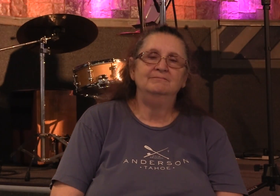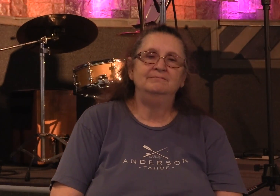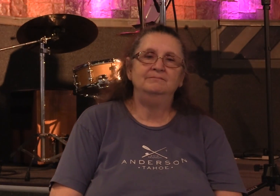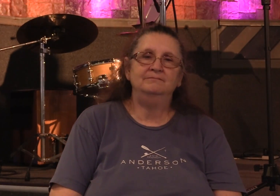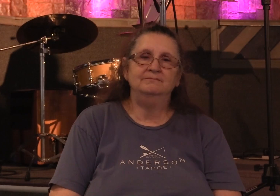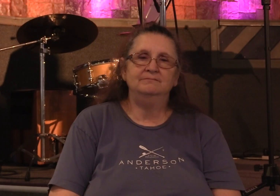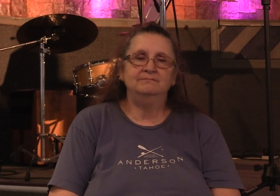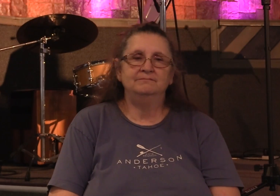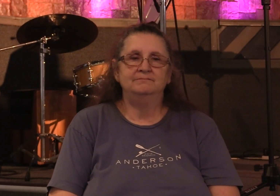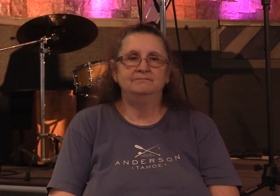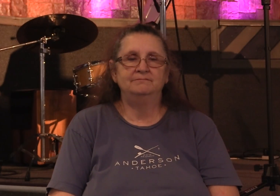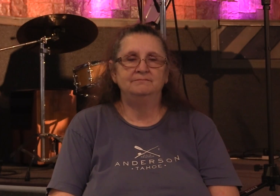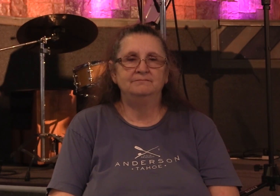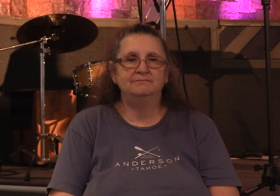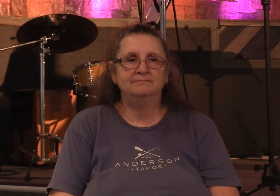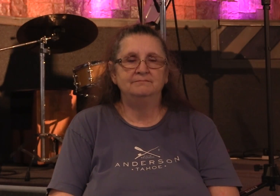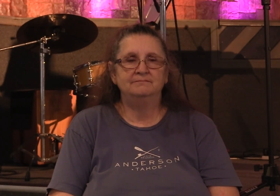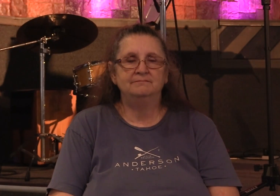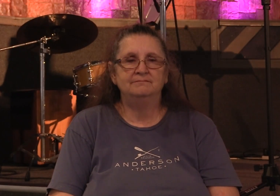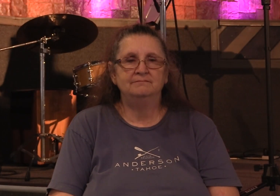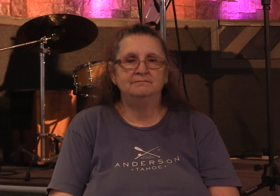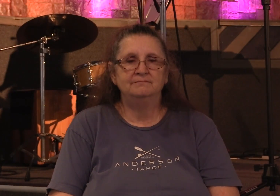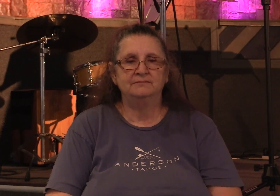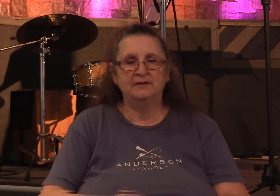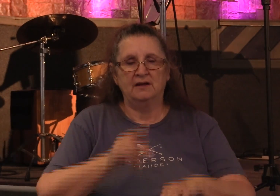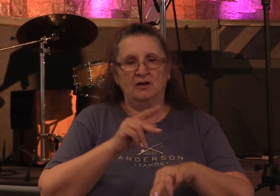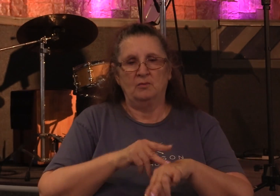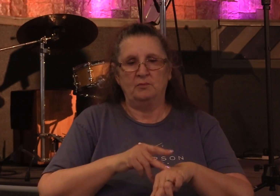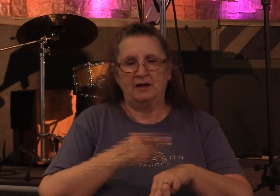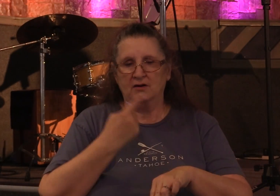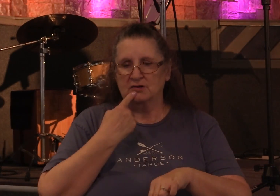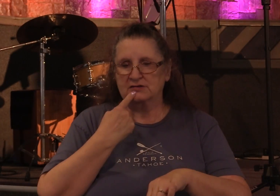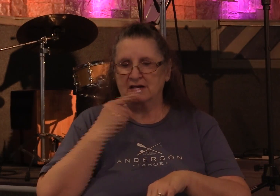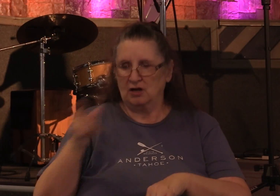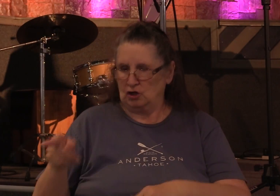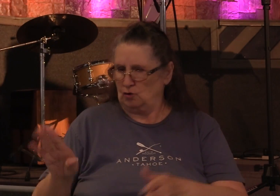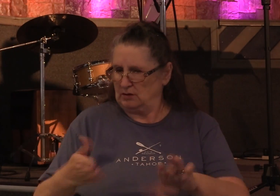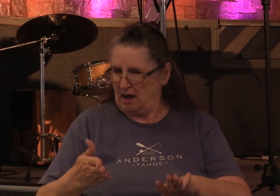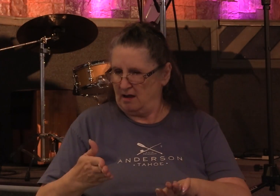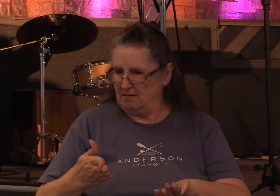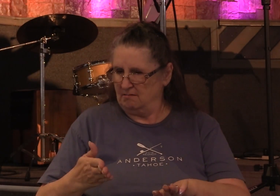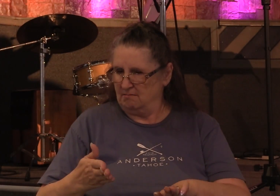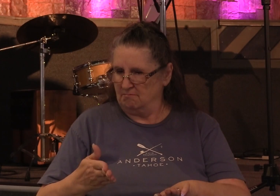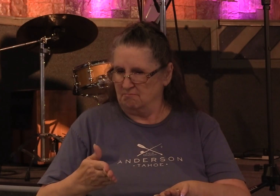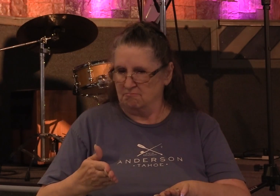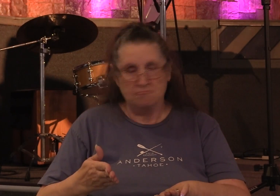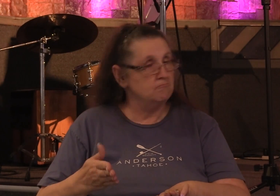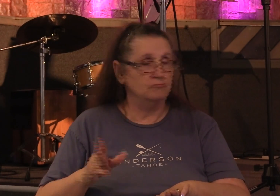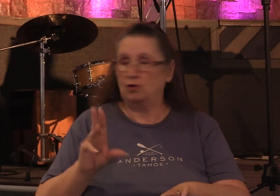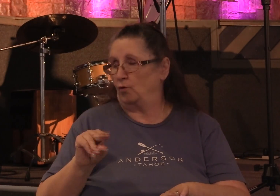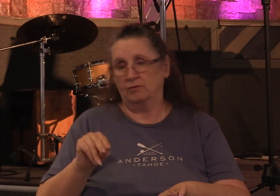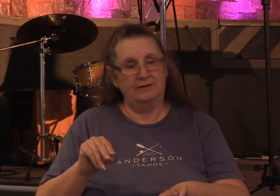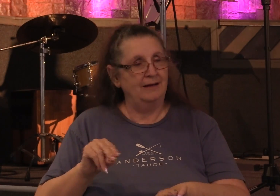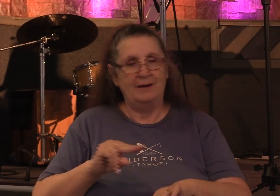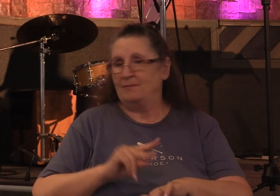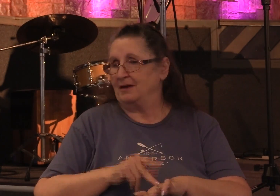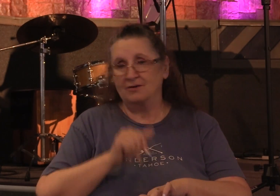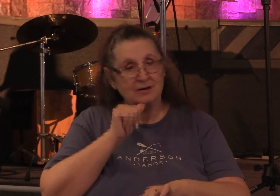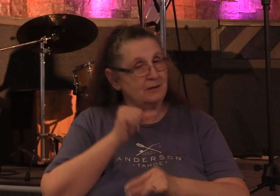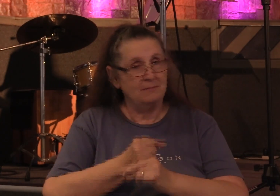so did Peter pronounce a death sentence upon Ananias no not at all he